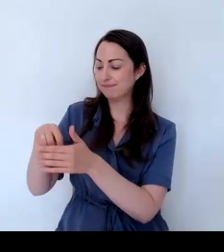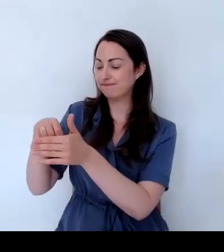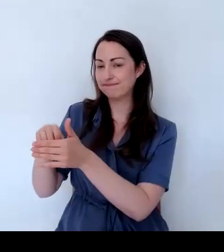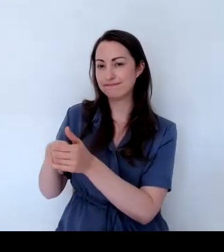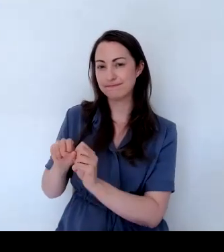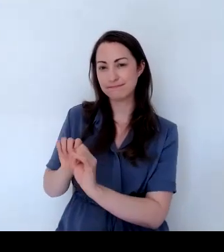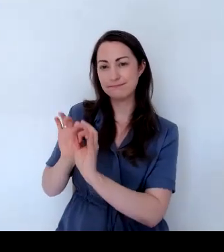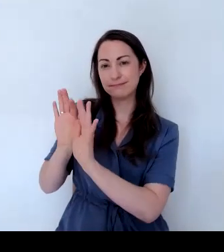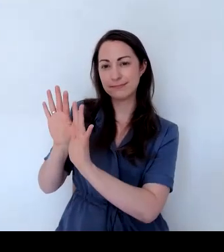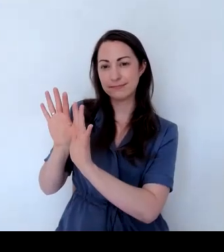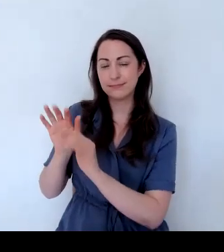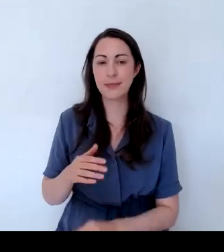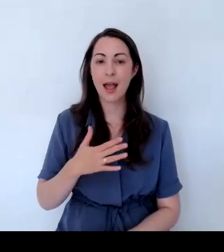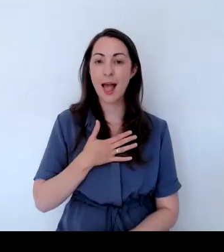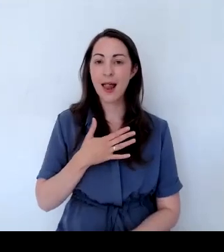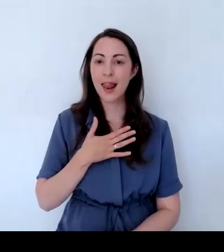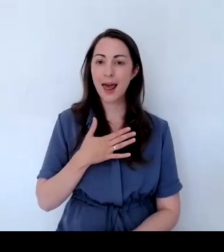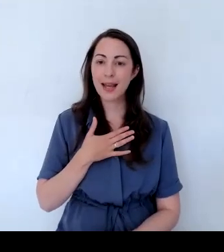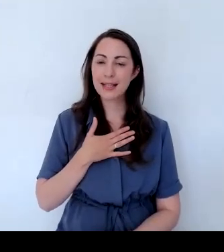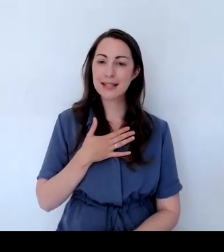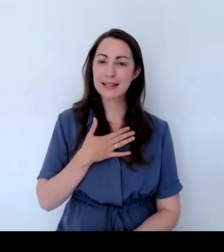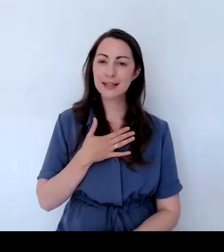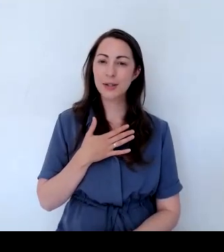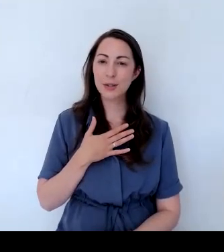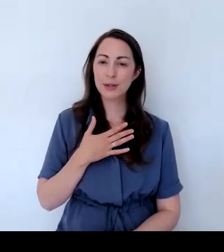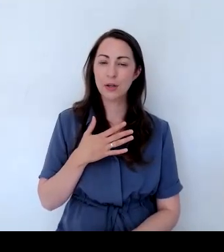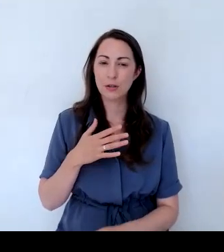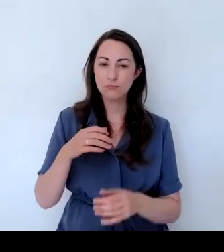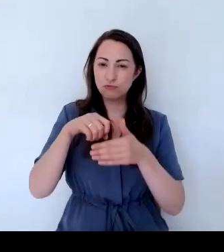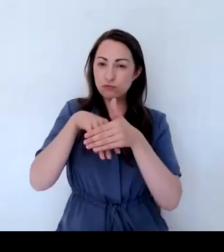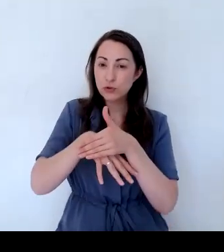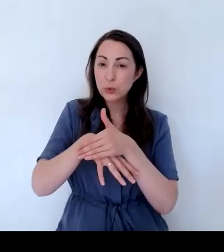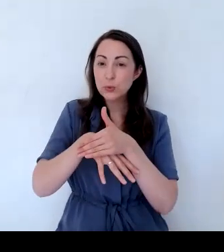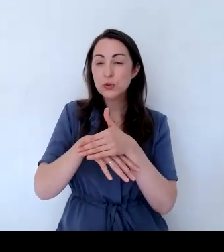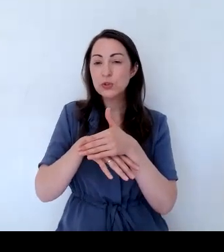on the flowers and on the leaves. So bear that in mind.